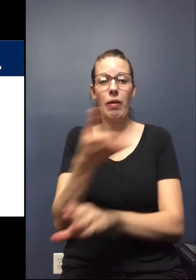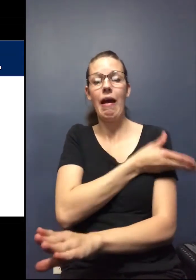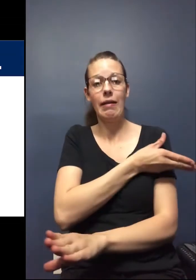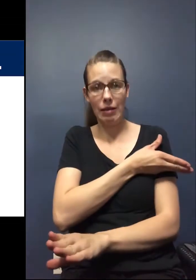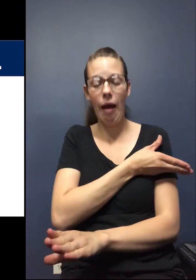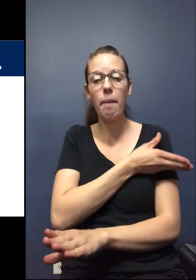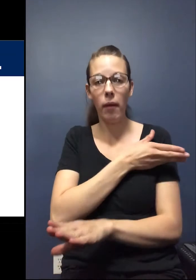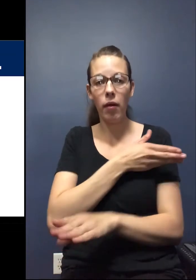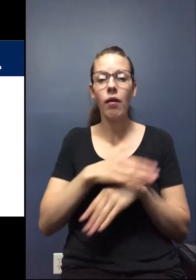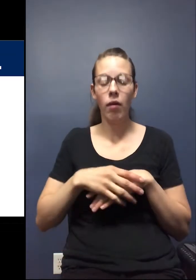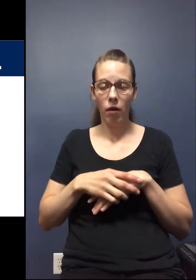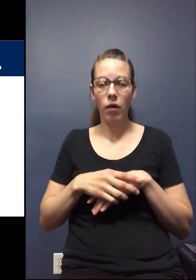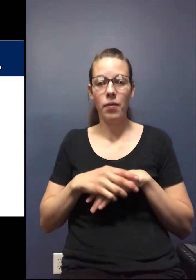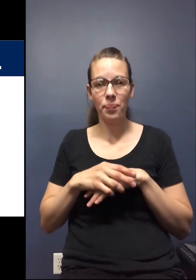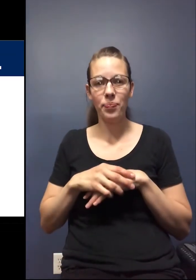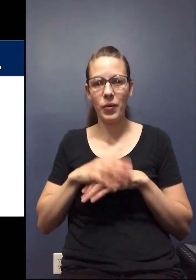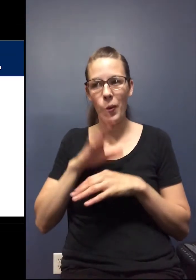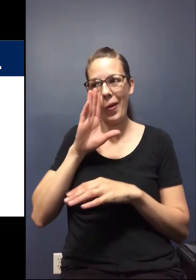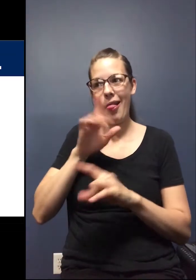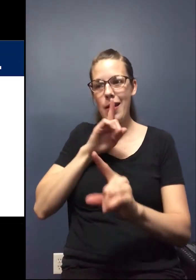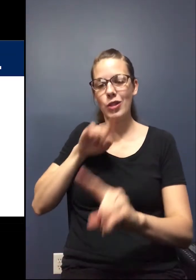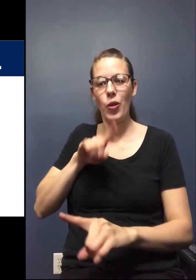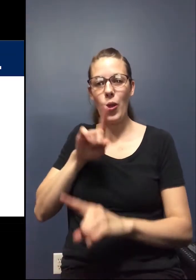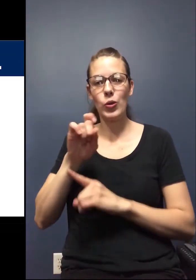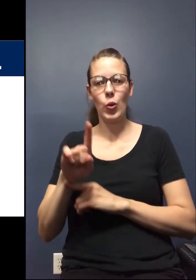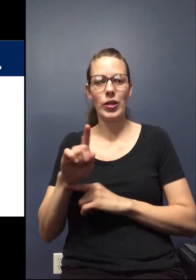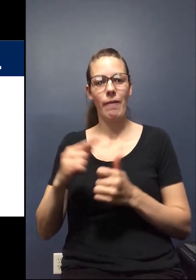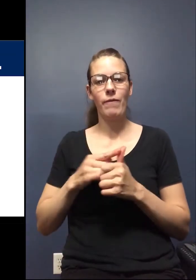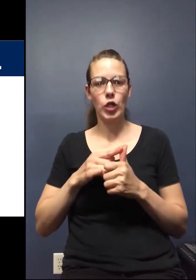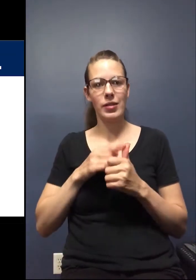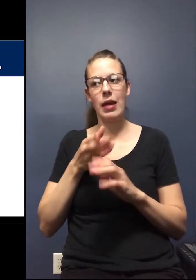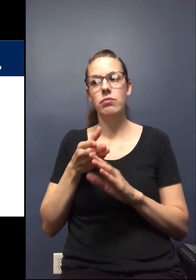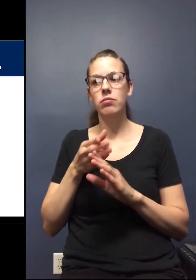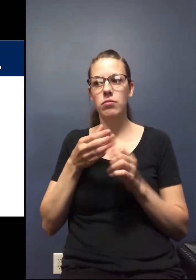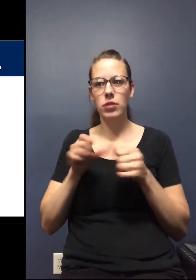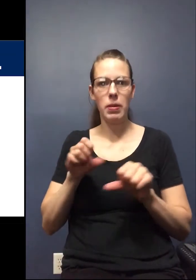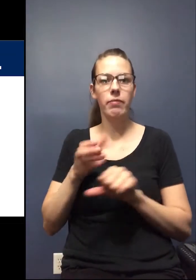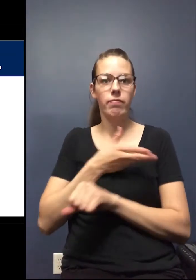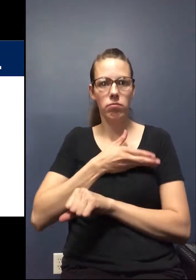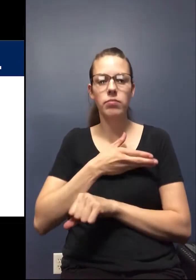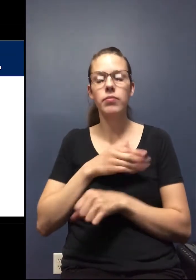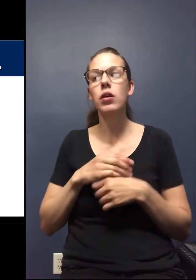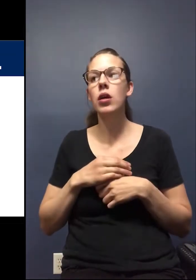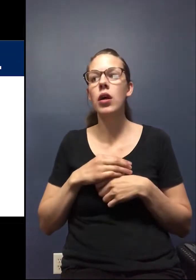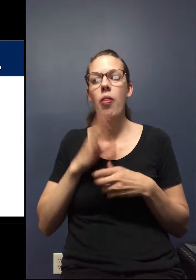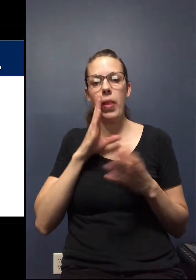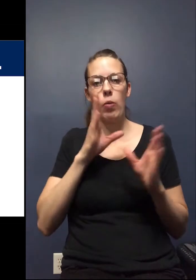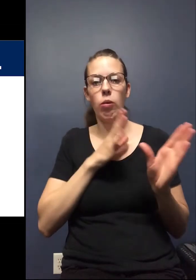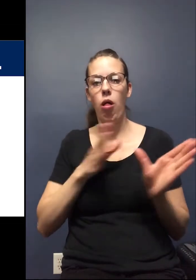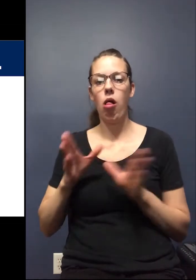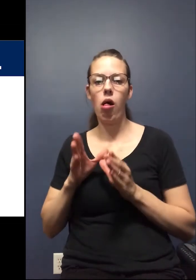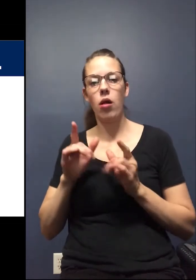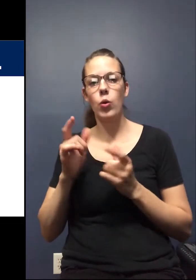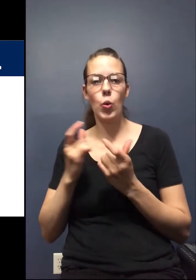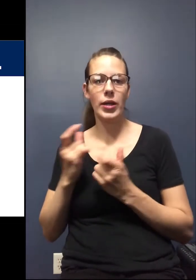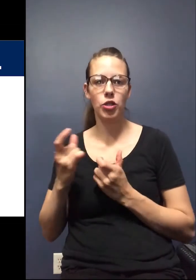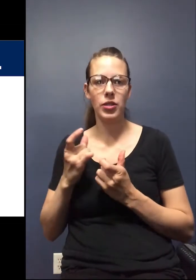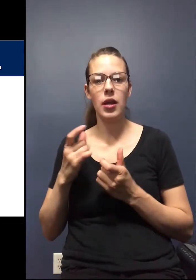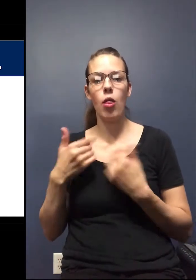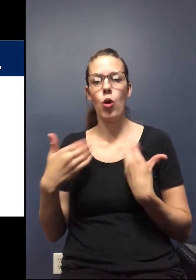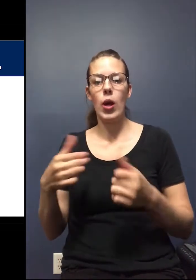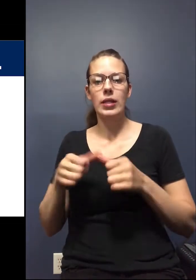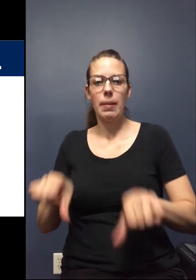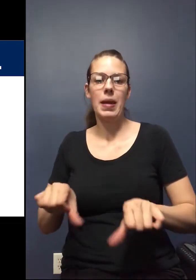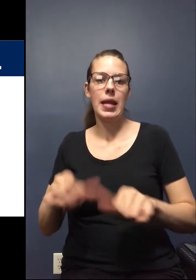time. So, we will answer those questions that have been submitted first. And then, we will move to questions that are